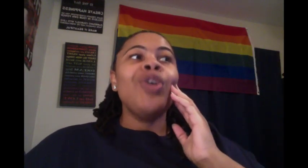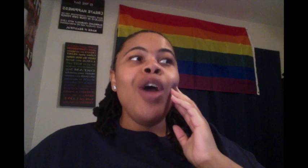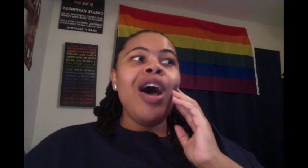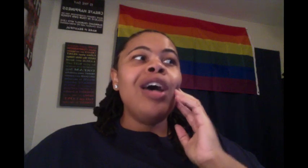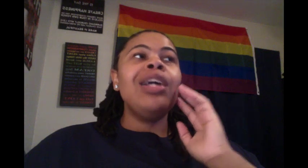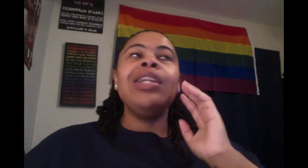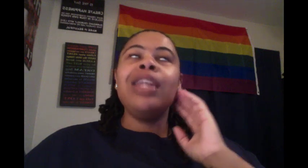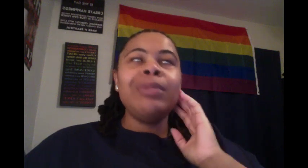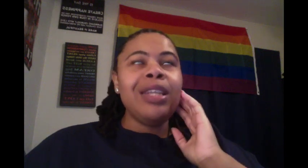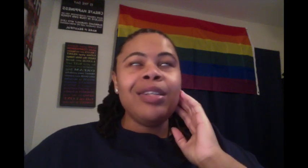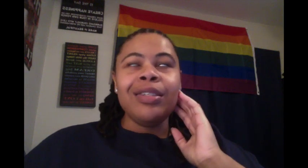girl, let me tell you something.